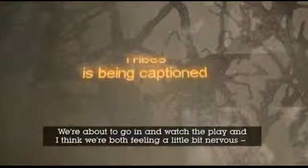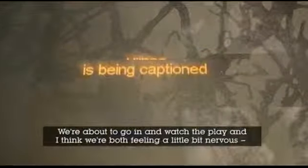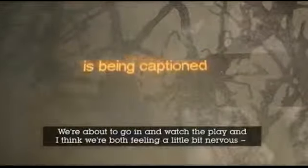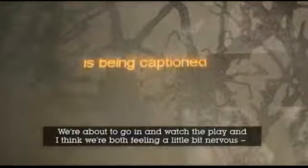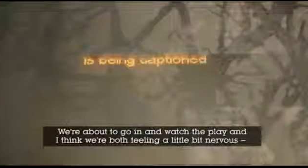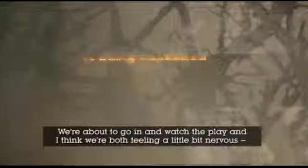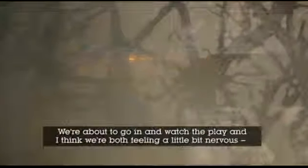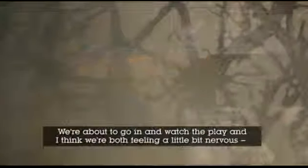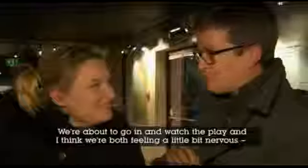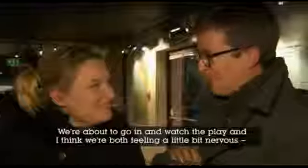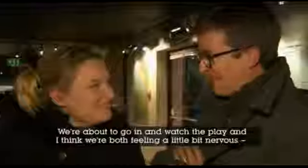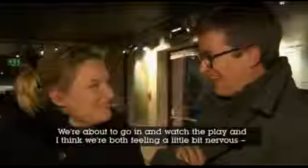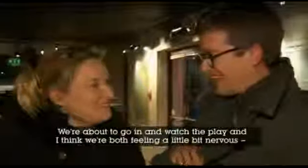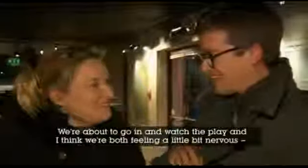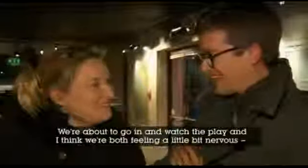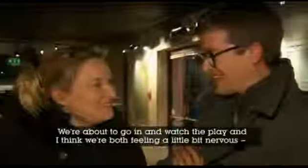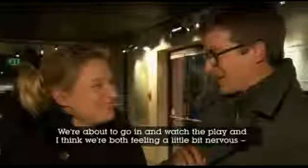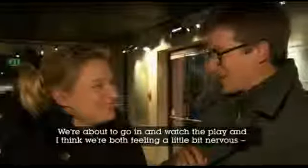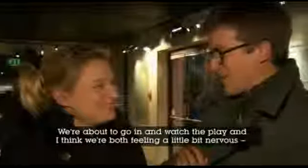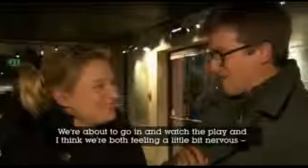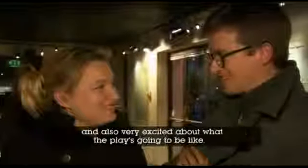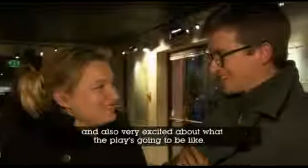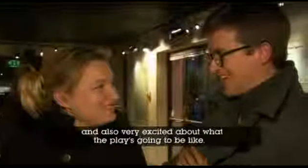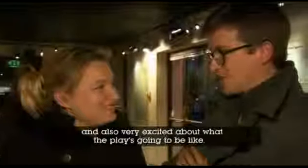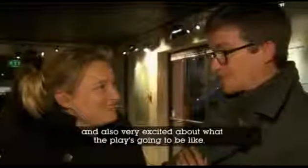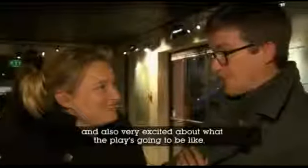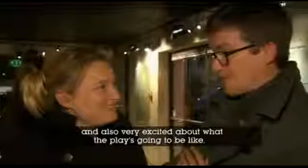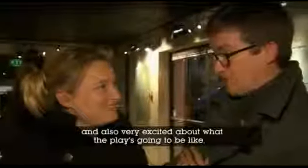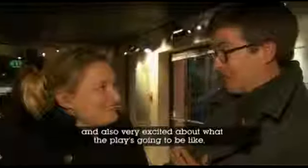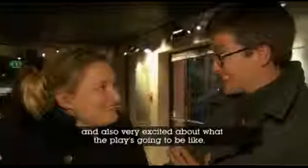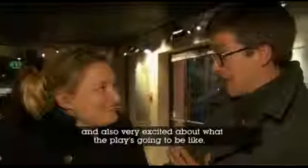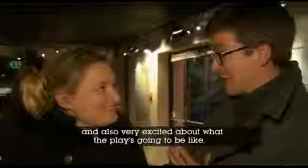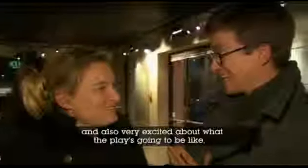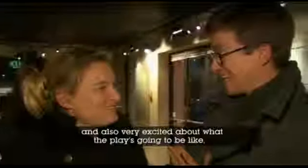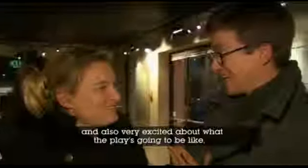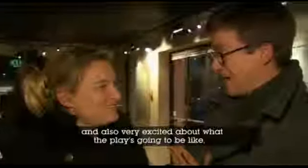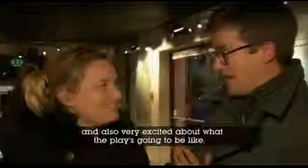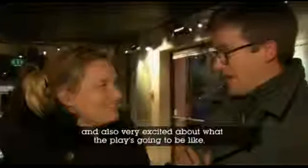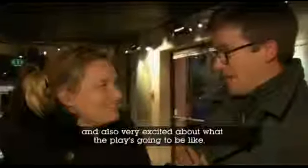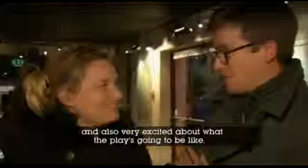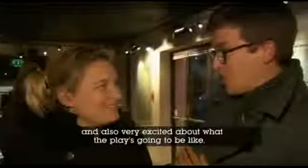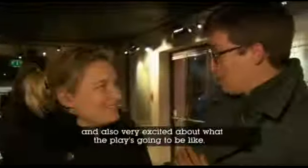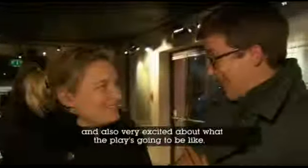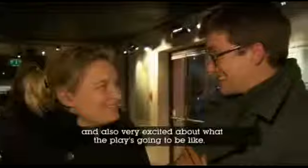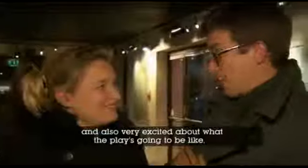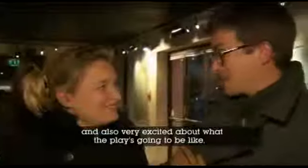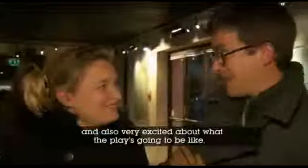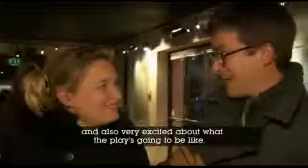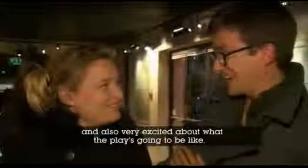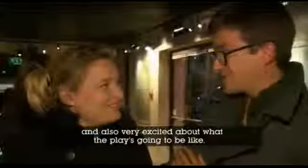the play, and I think we're both feeling a little bit new, and also very excited about what the play's going to be like.